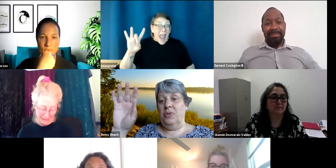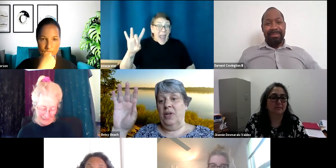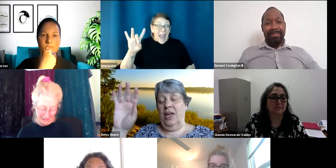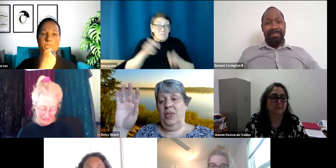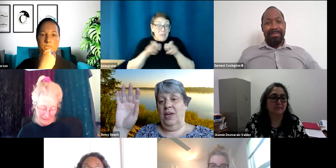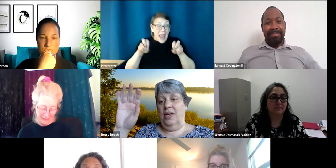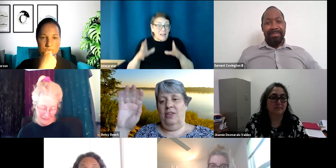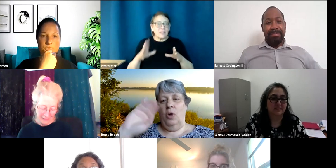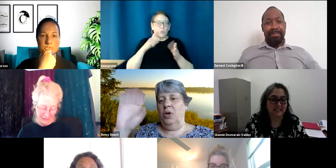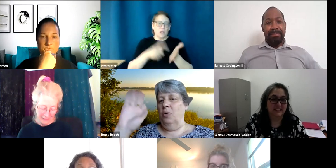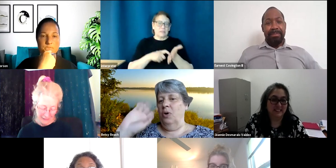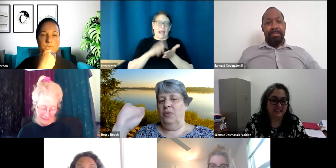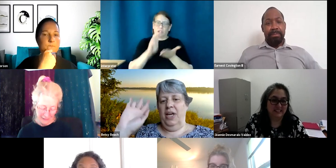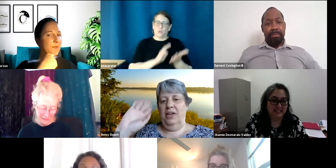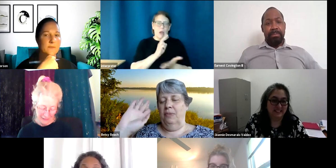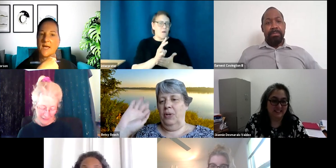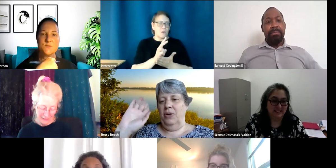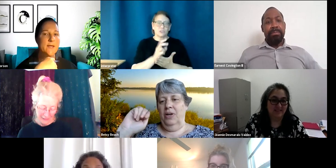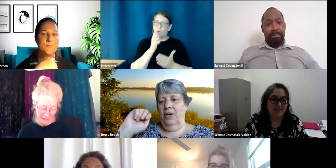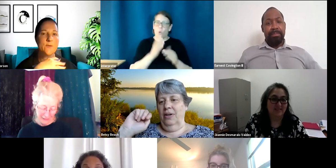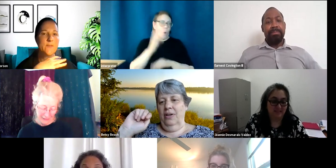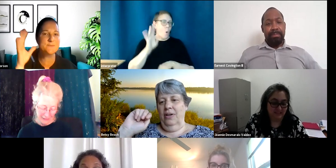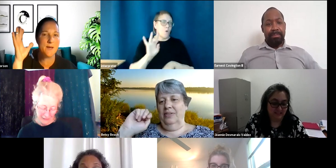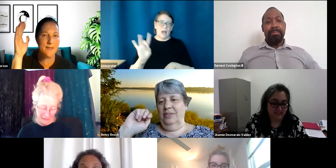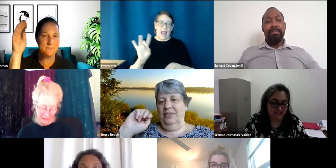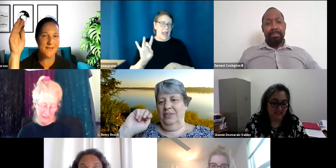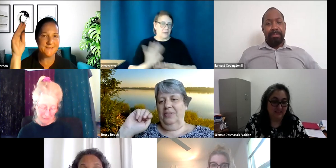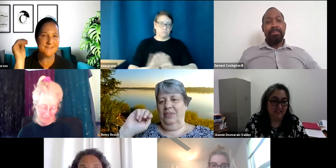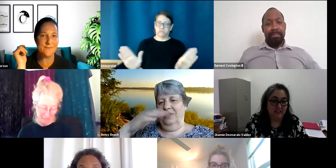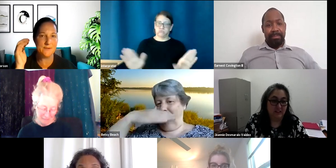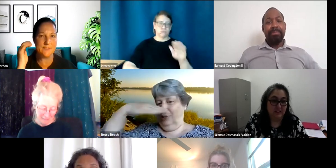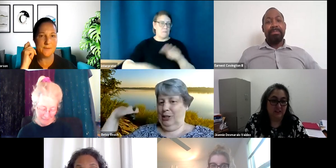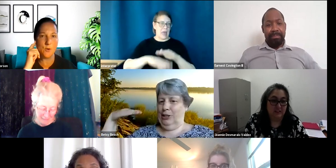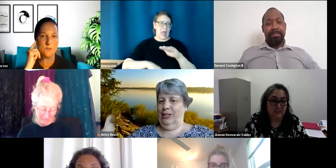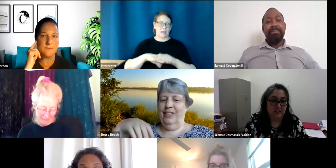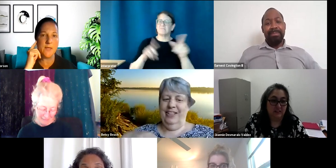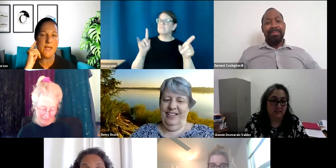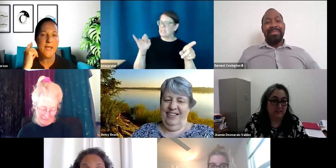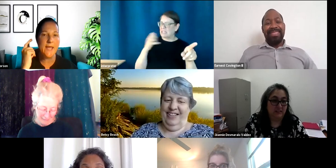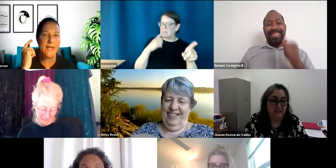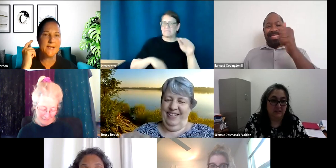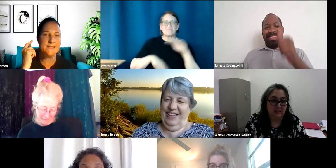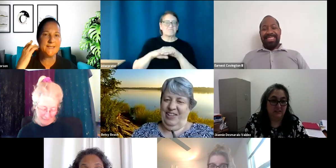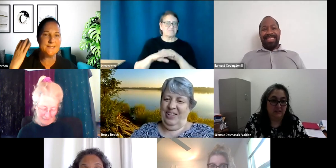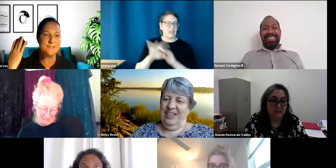I think don't go over that number. That's why. Well, that's my, that's definitely the most. Yeah. I think